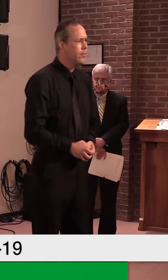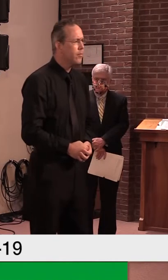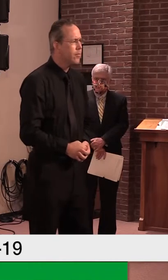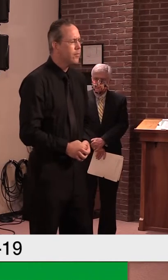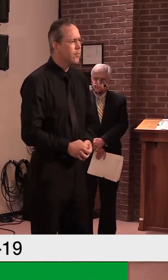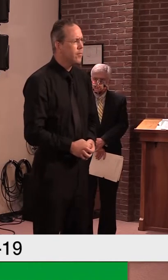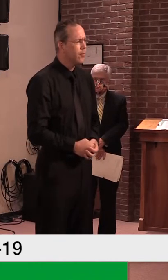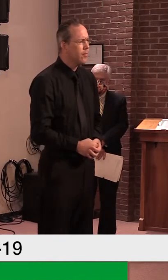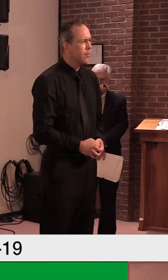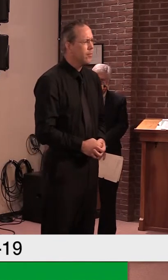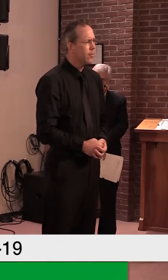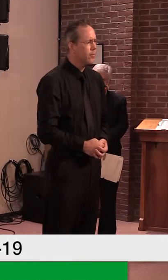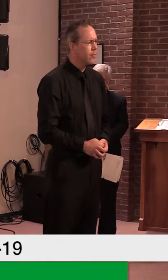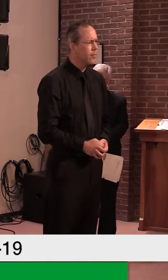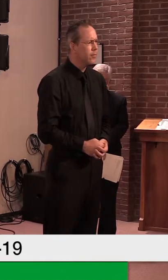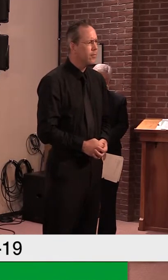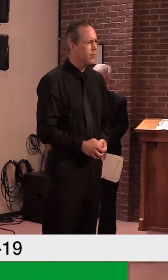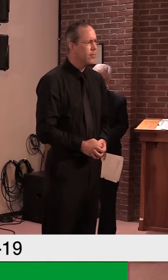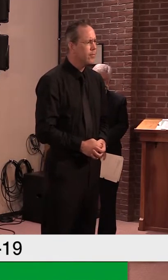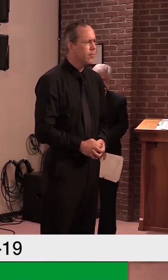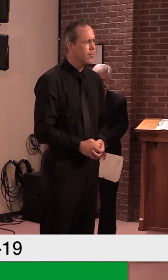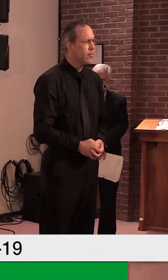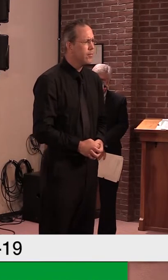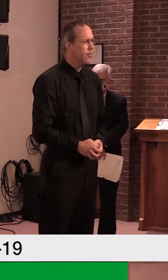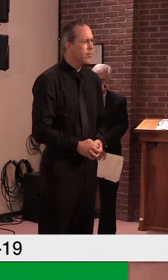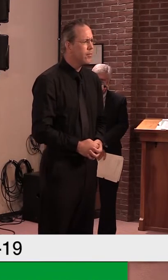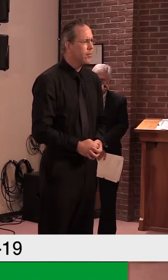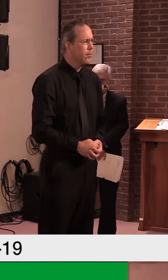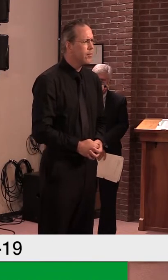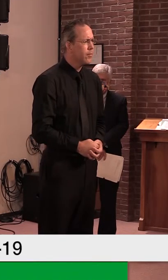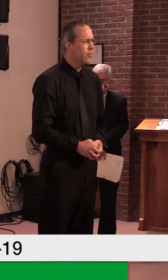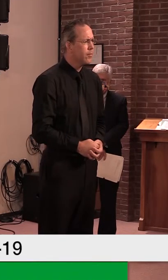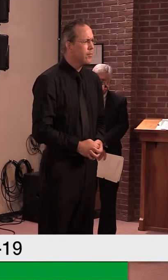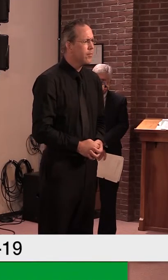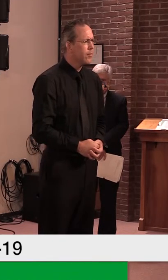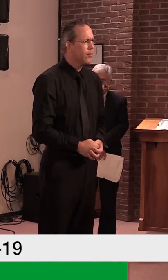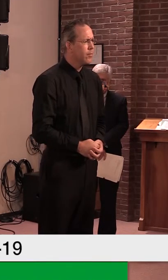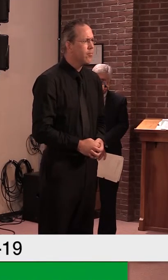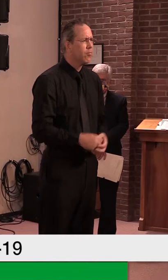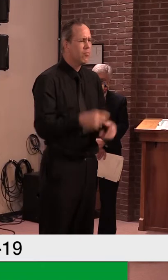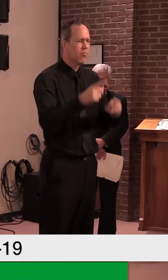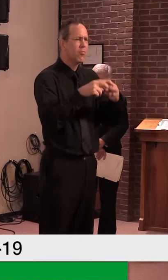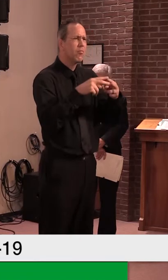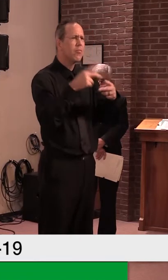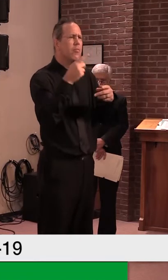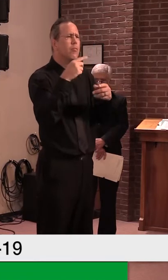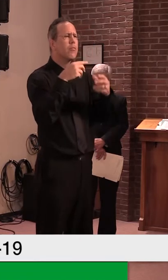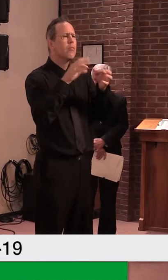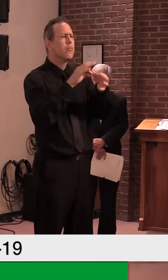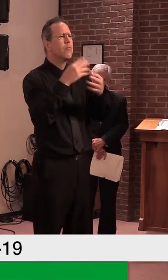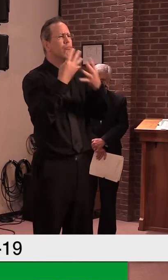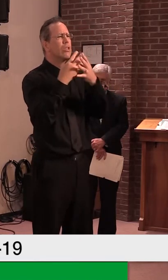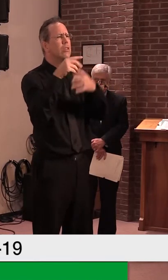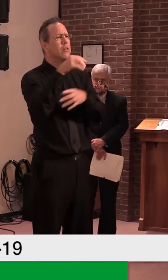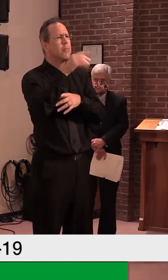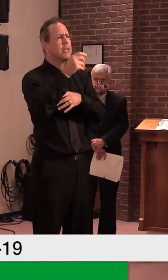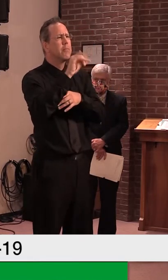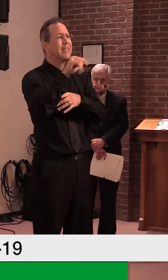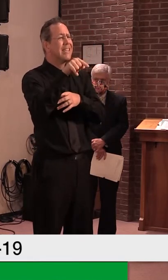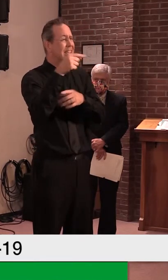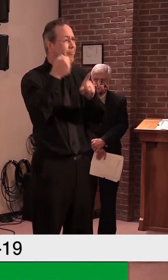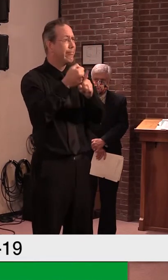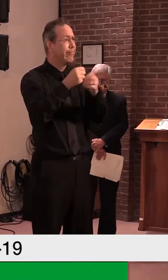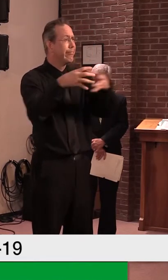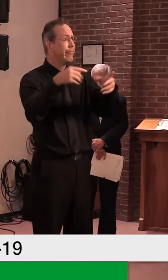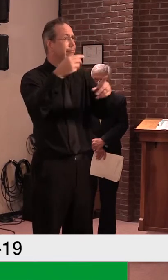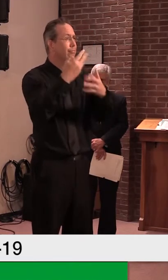sure that more is being done to address the situation that's important down there. Yeah, obviously not enough because we it's a major